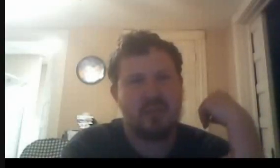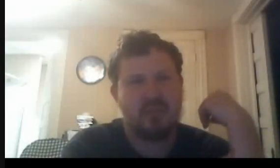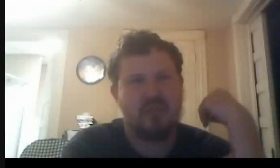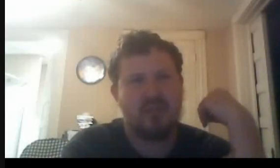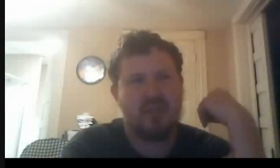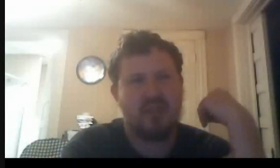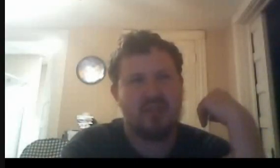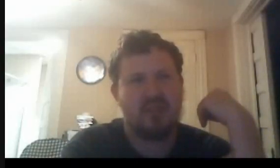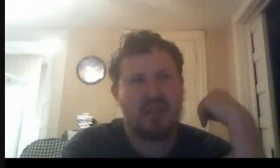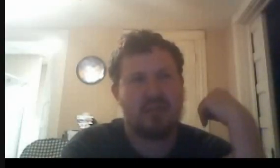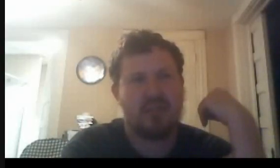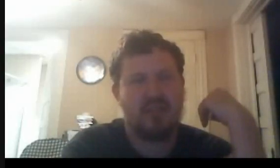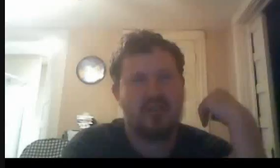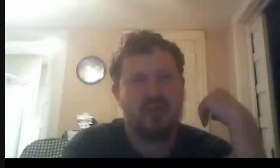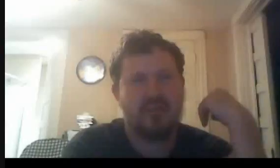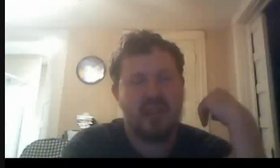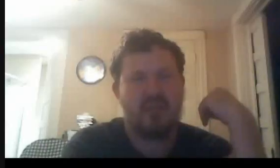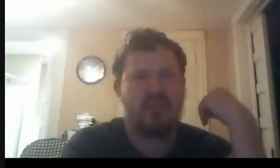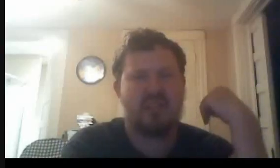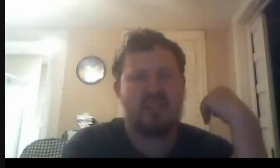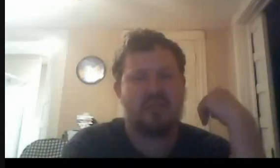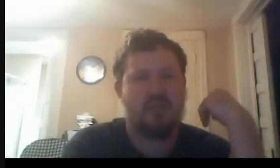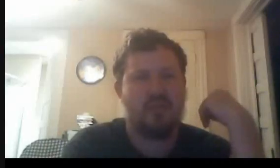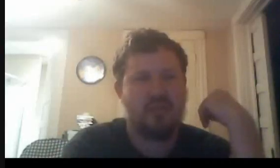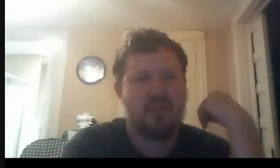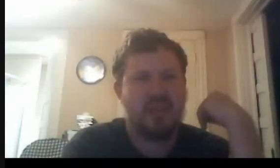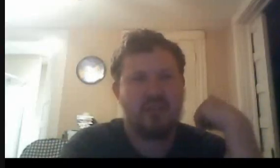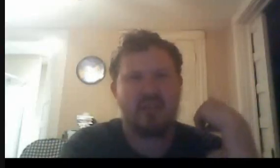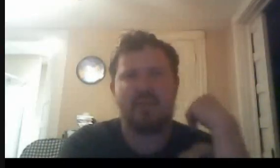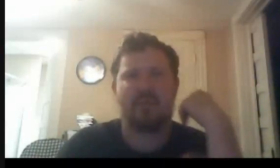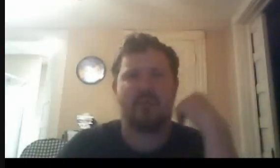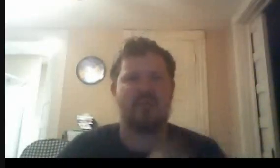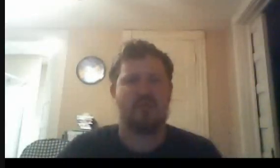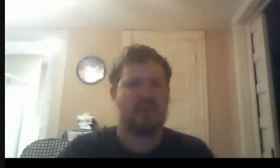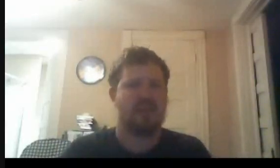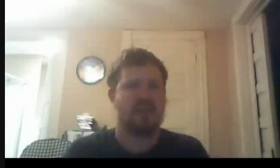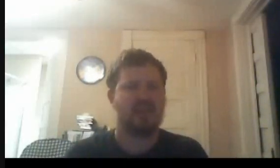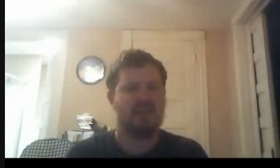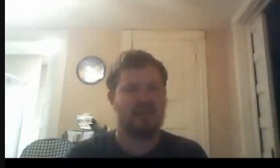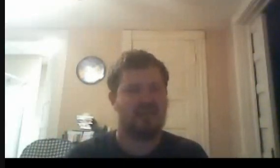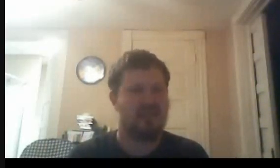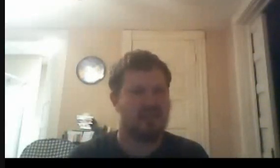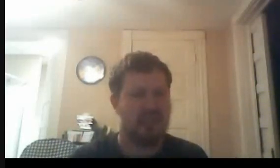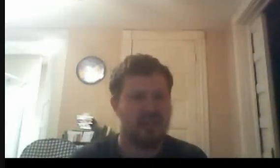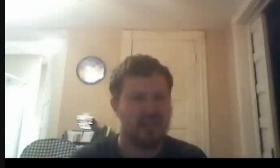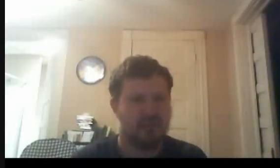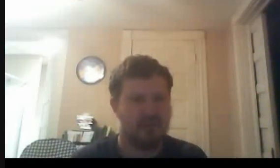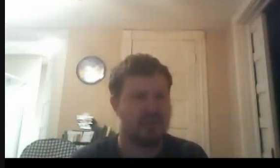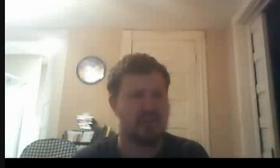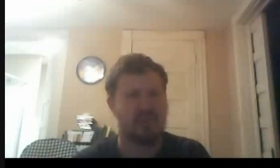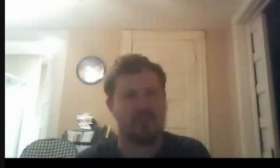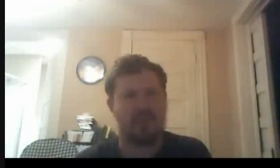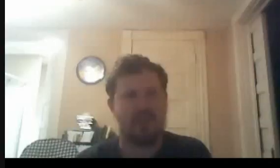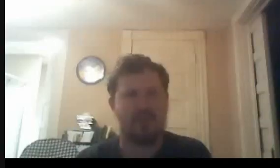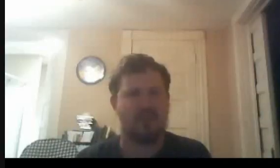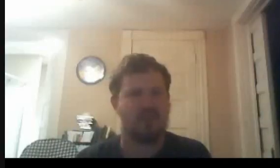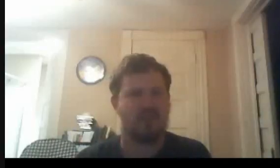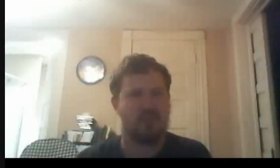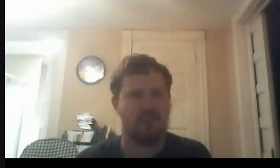the episode. It was still a great one. There was a lot of people who don't really like it. And think that the Triss ending with Becoming Dogs is boring.